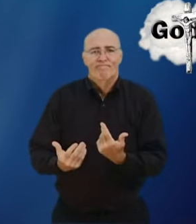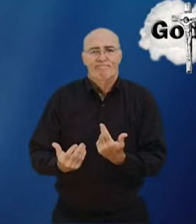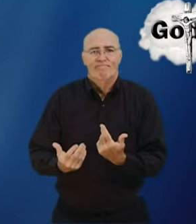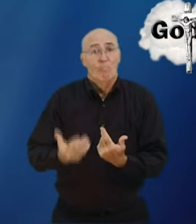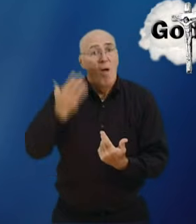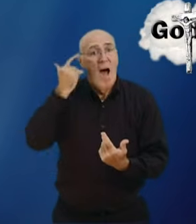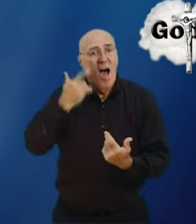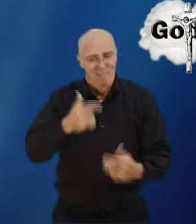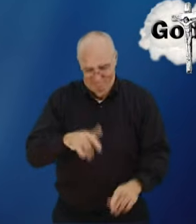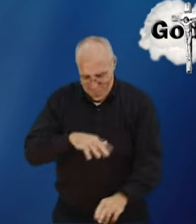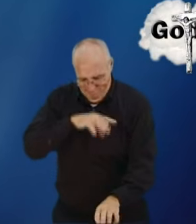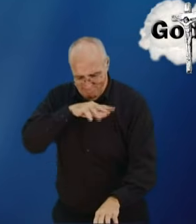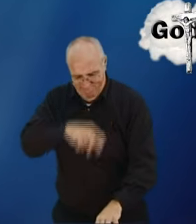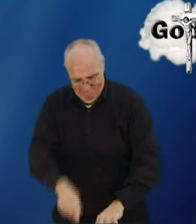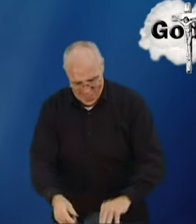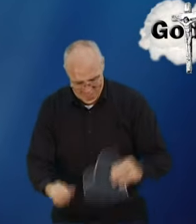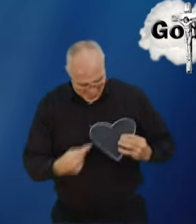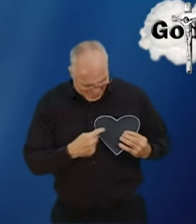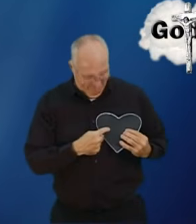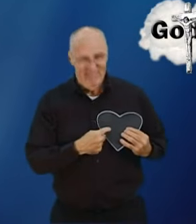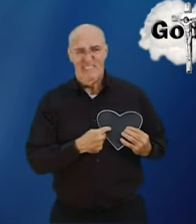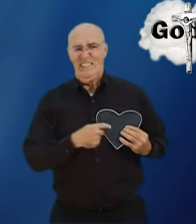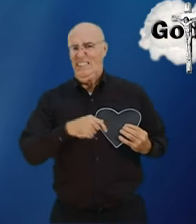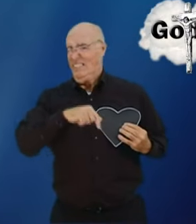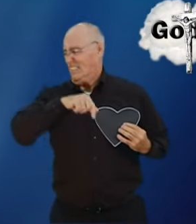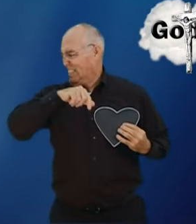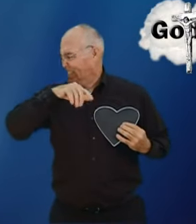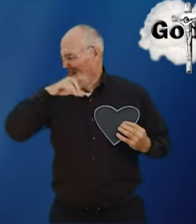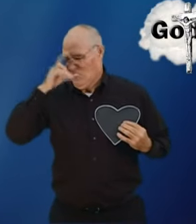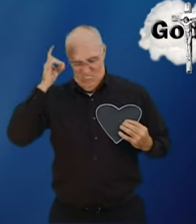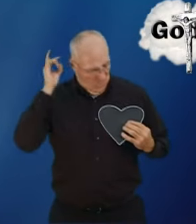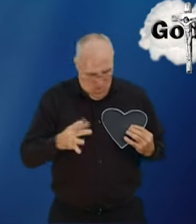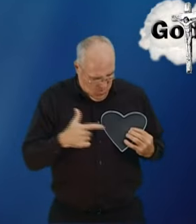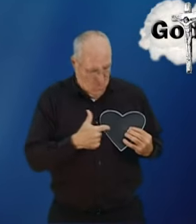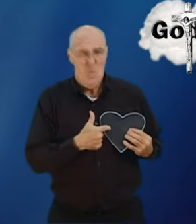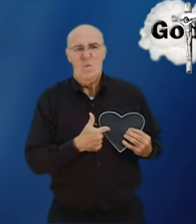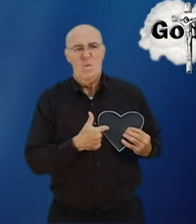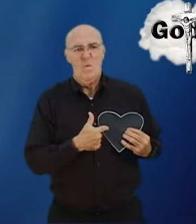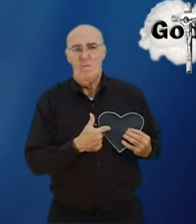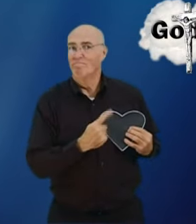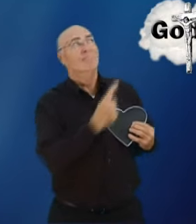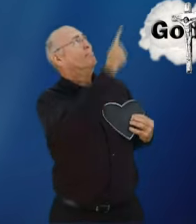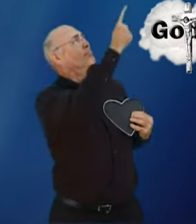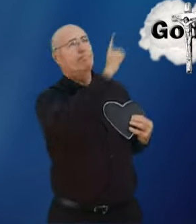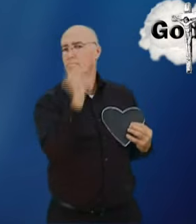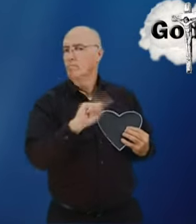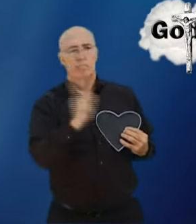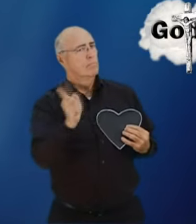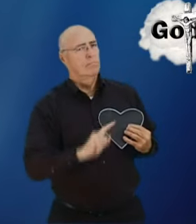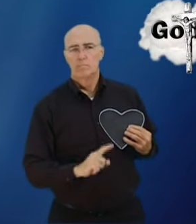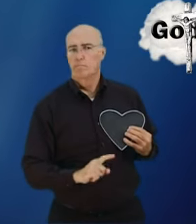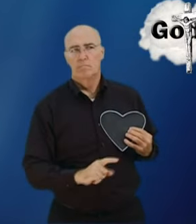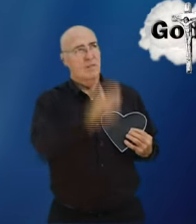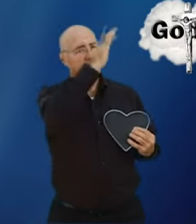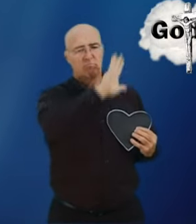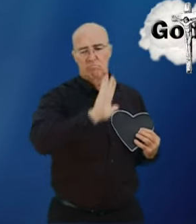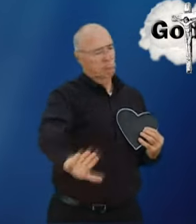punishment in fire why because of the filth of sin because of the wrong